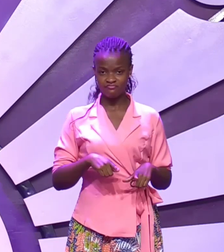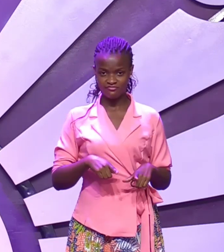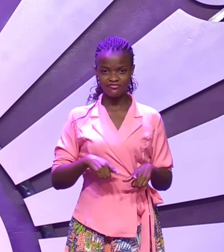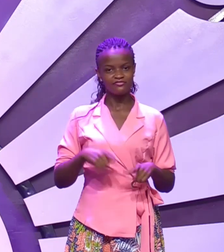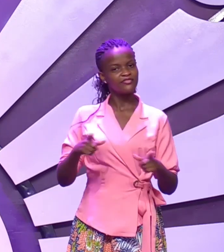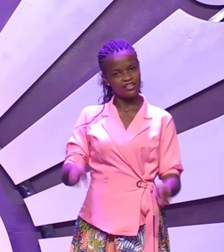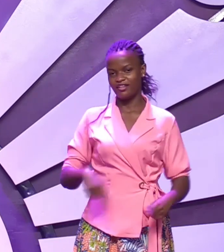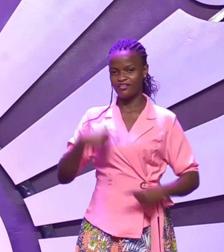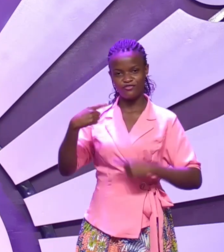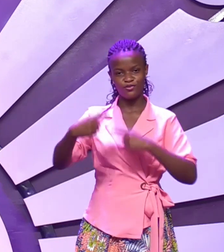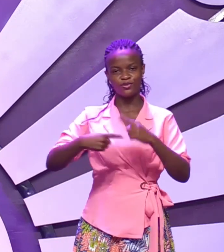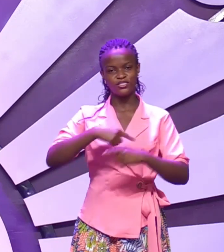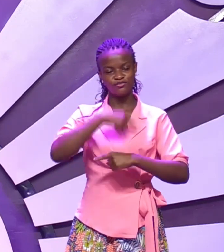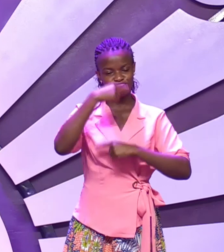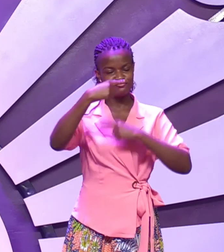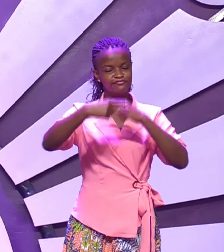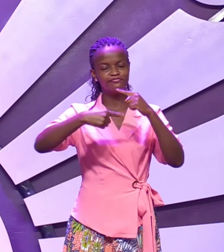continues to go on